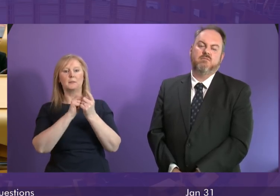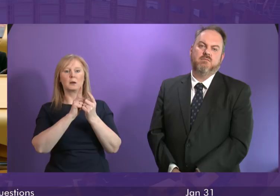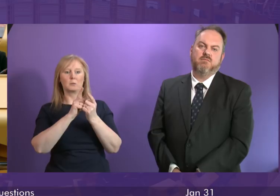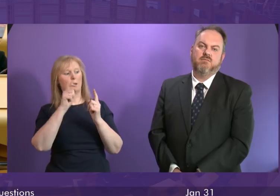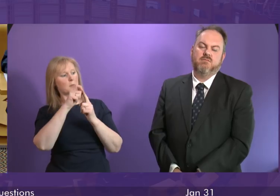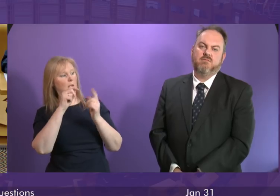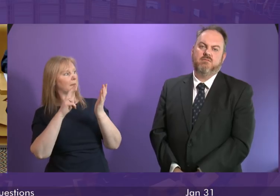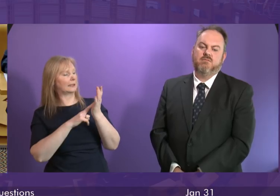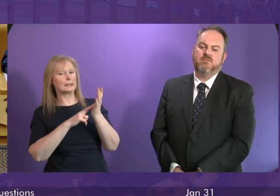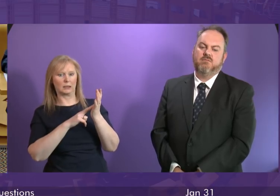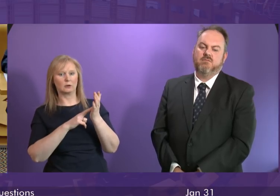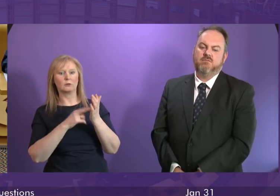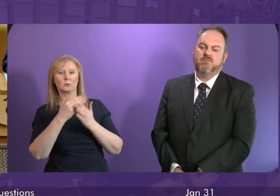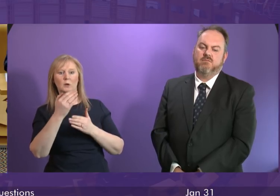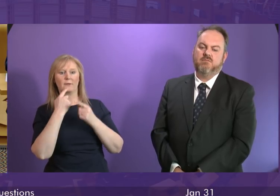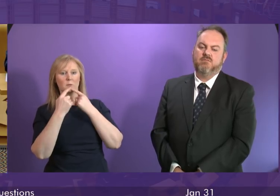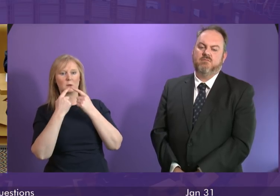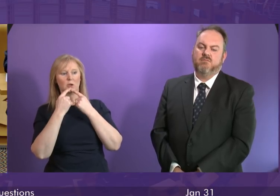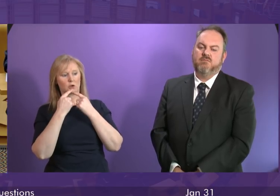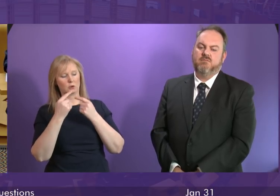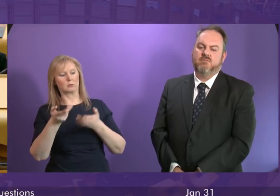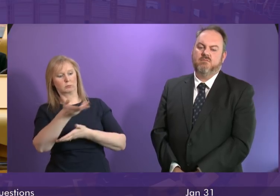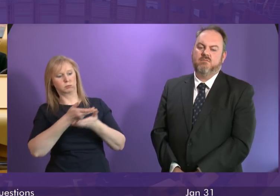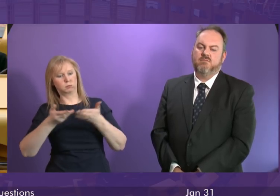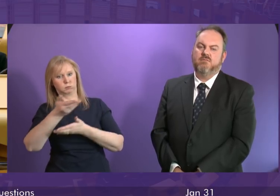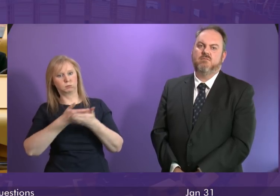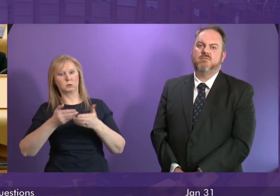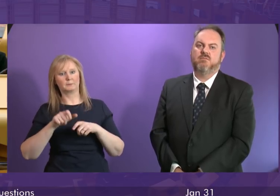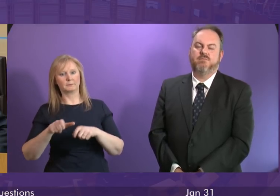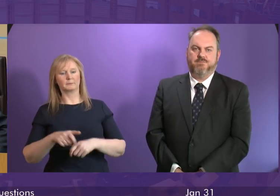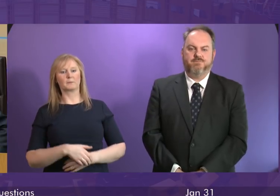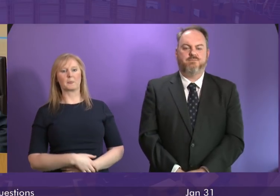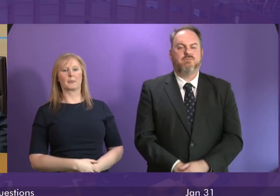further information on the actions being taken and the discussions being undertaken